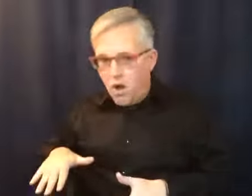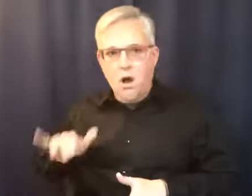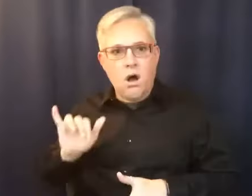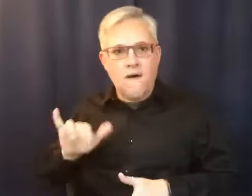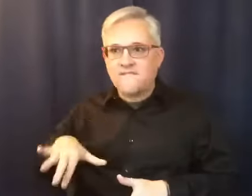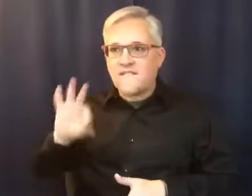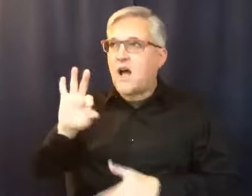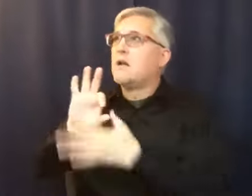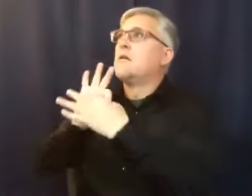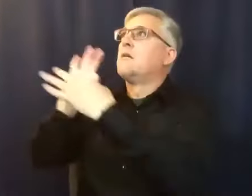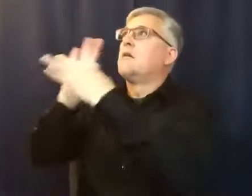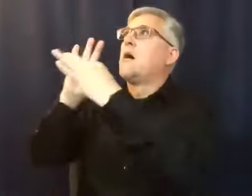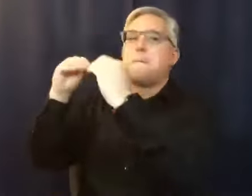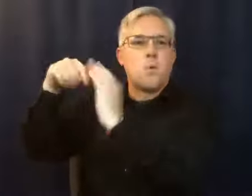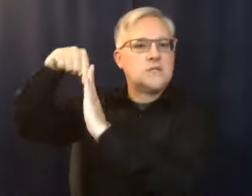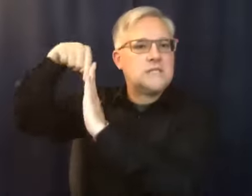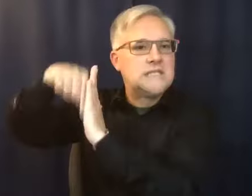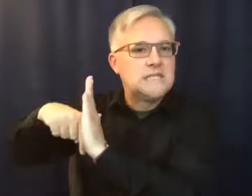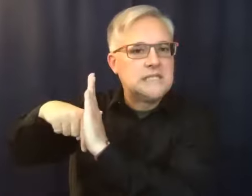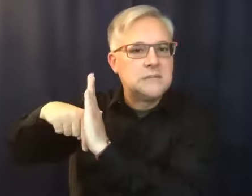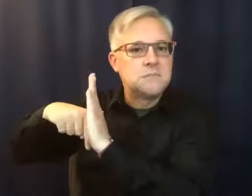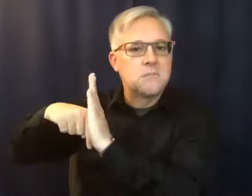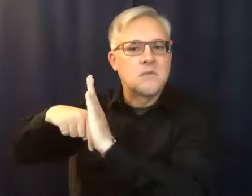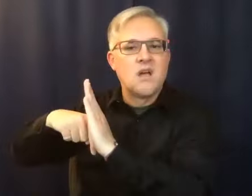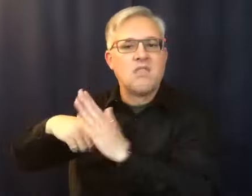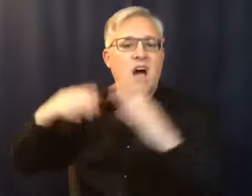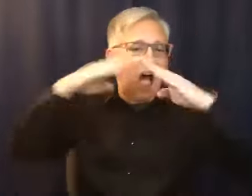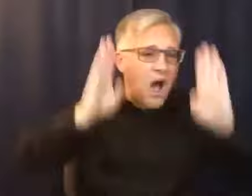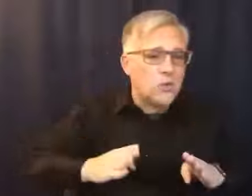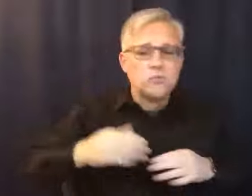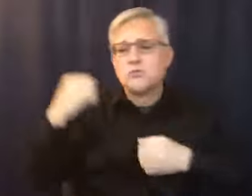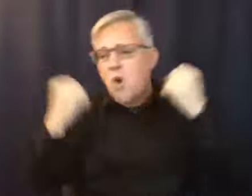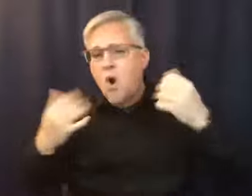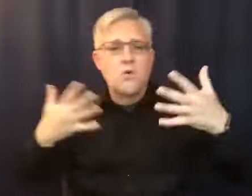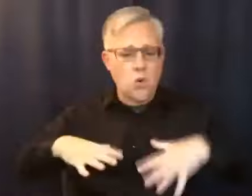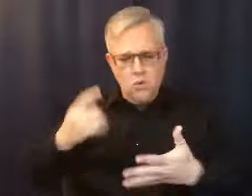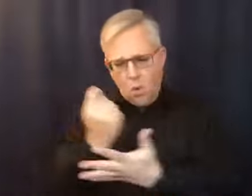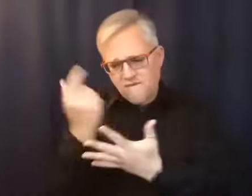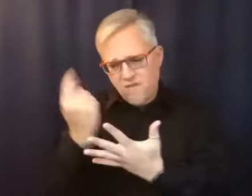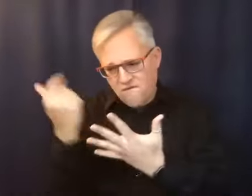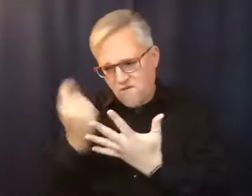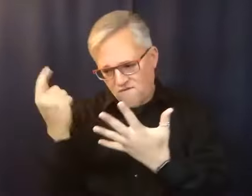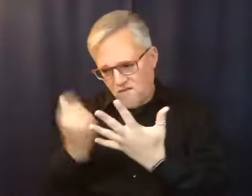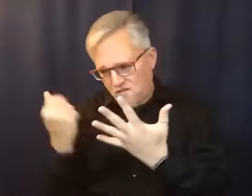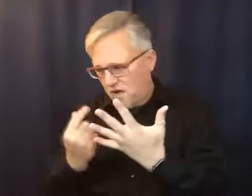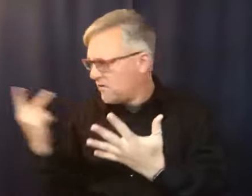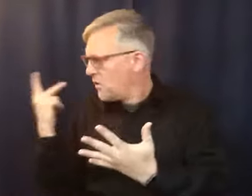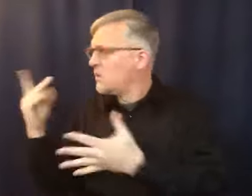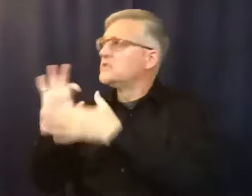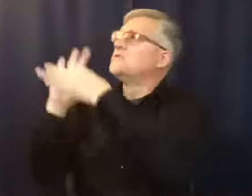And as these things were removed out of our life, our spiritual death got deeper. We kept realizing that our